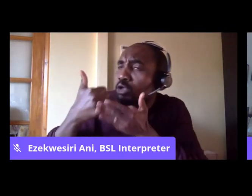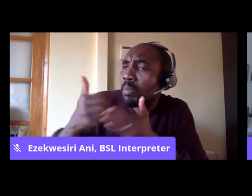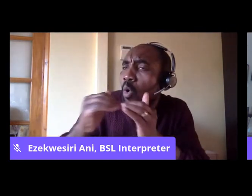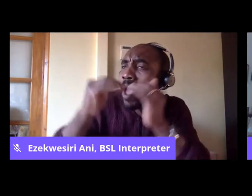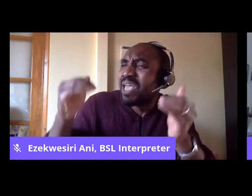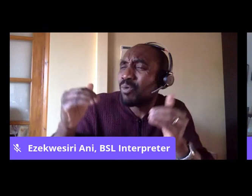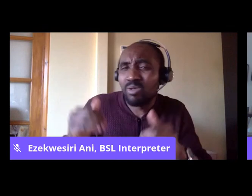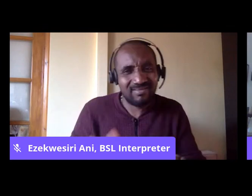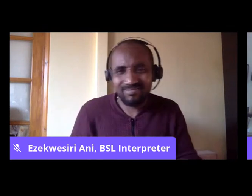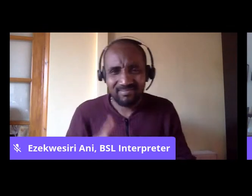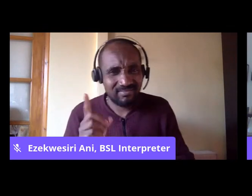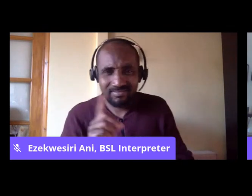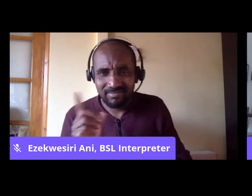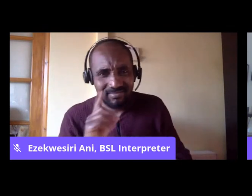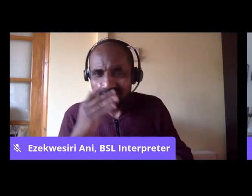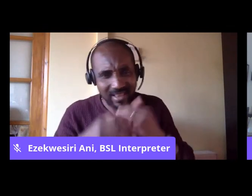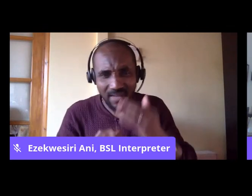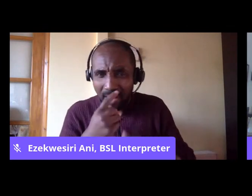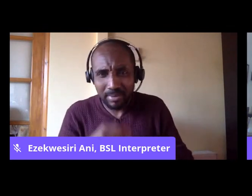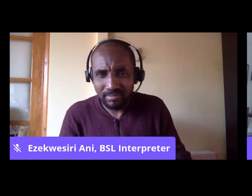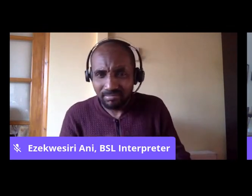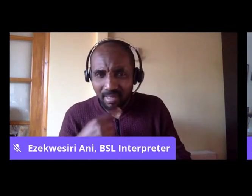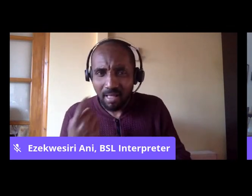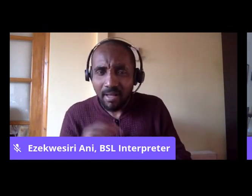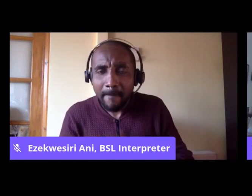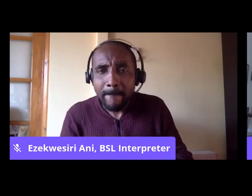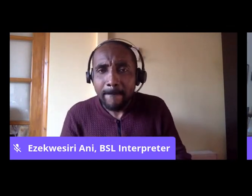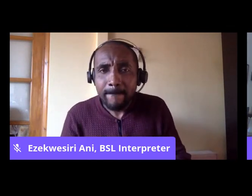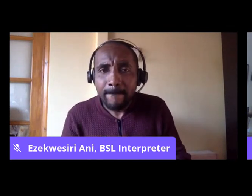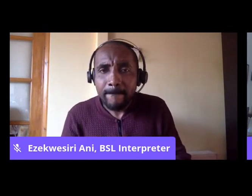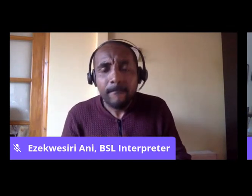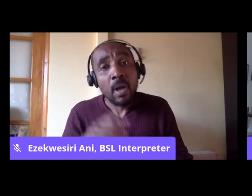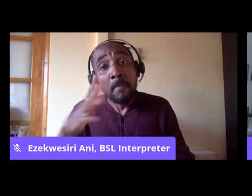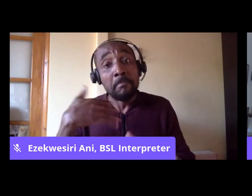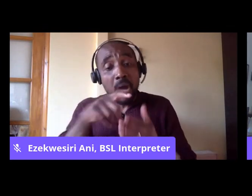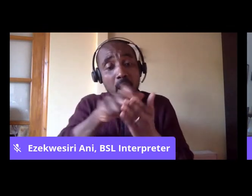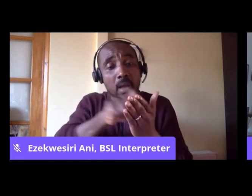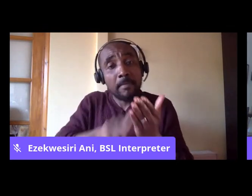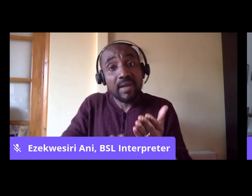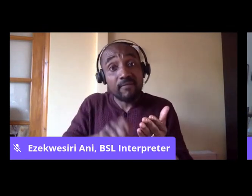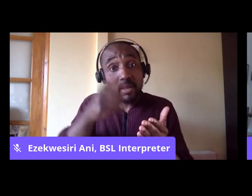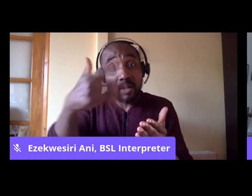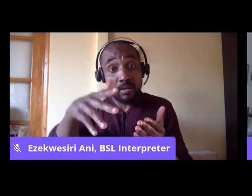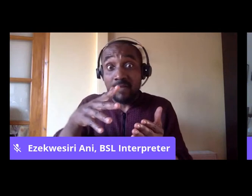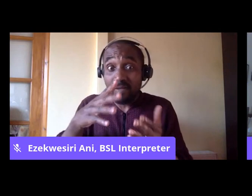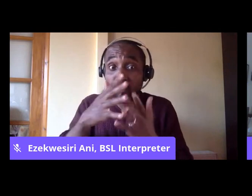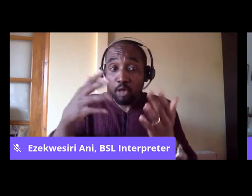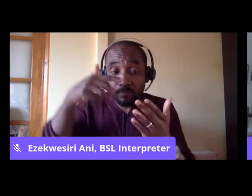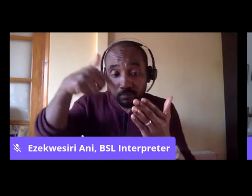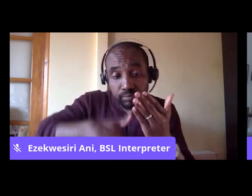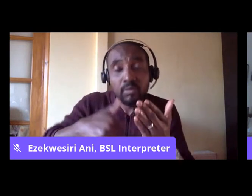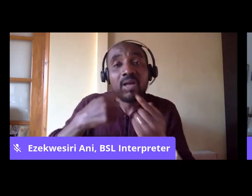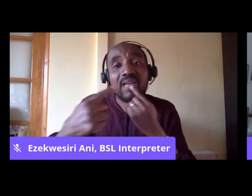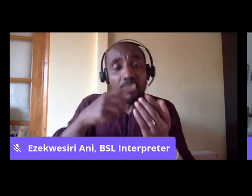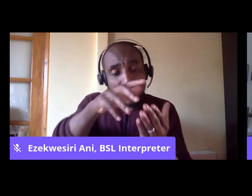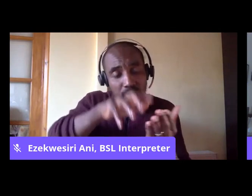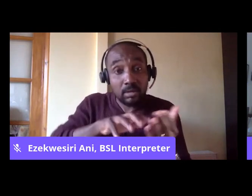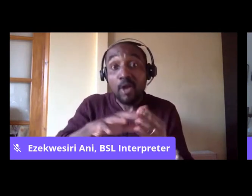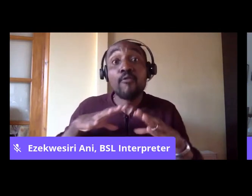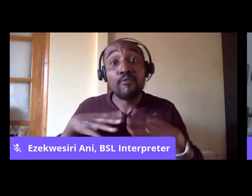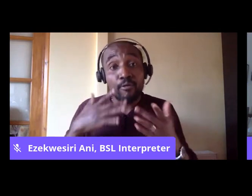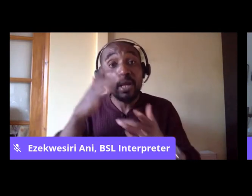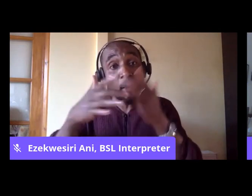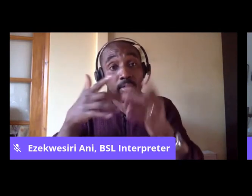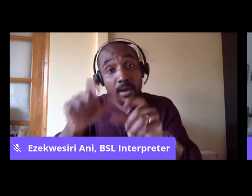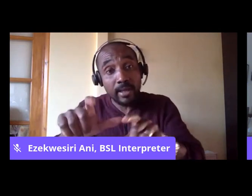the same, et cetera. Now, there's a lot, if you read the pamphlet, they're free online,